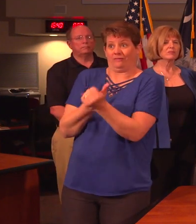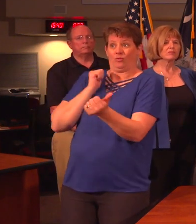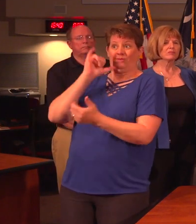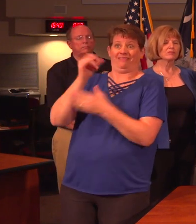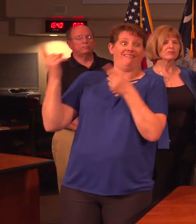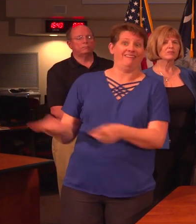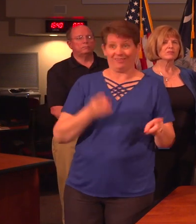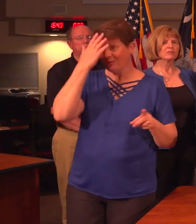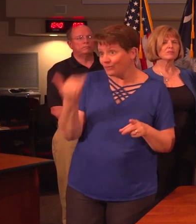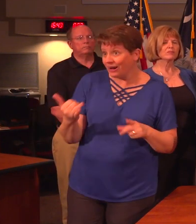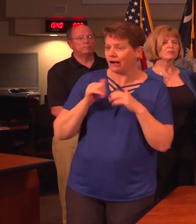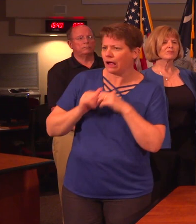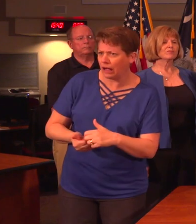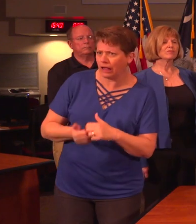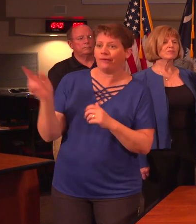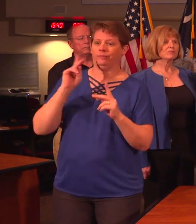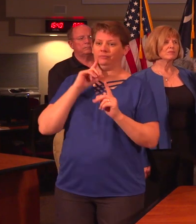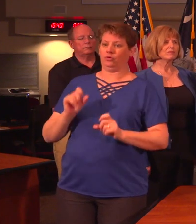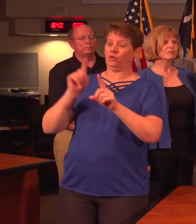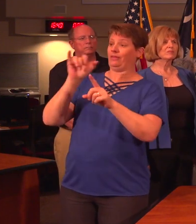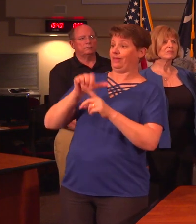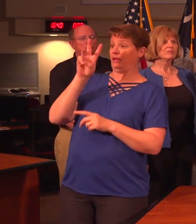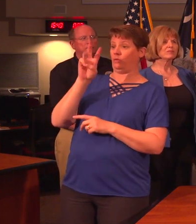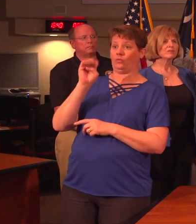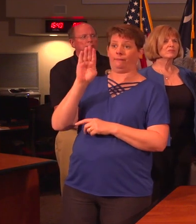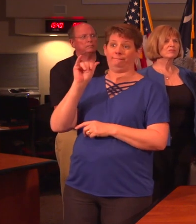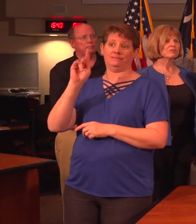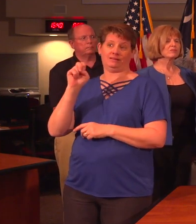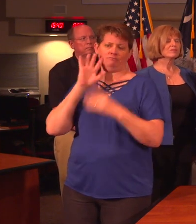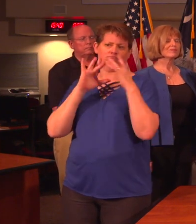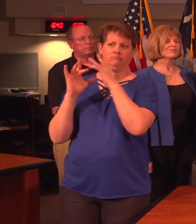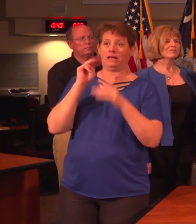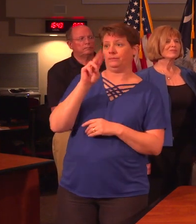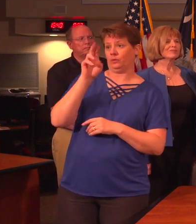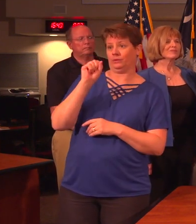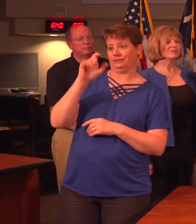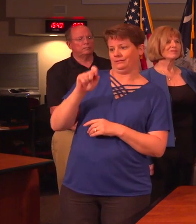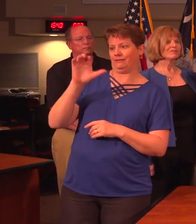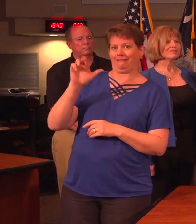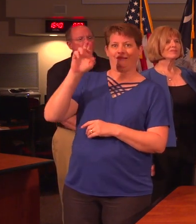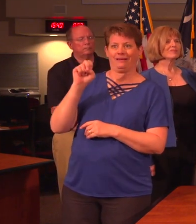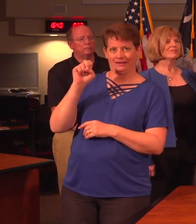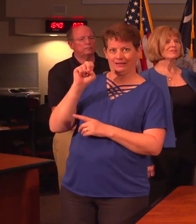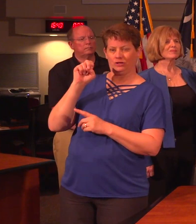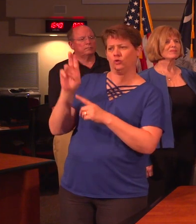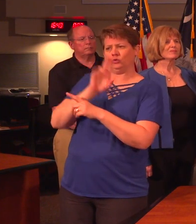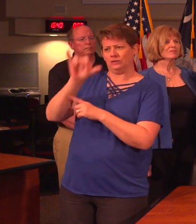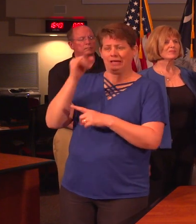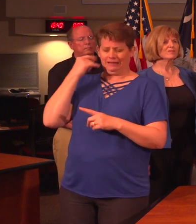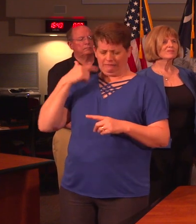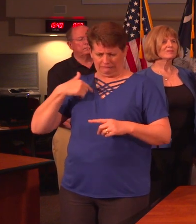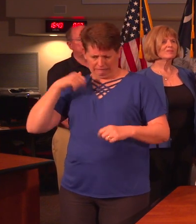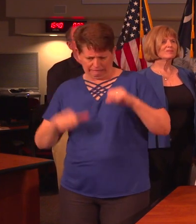by having people go to that website to musc.care to be screened if they